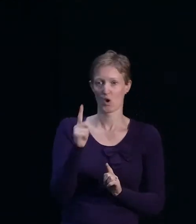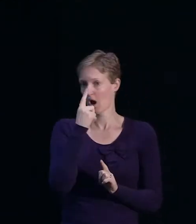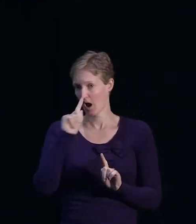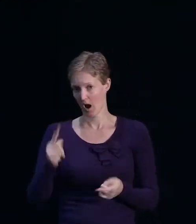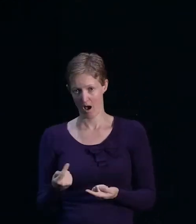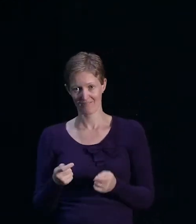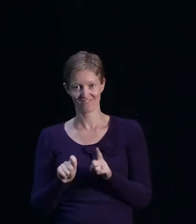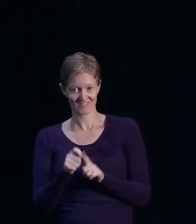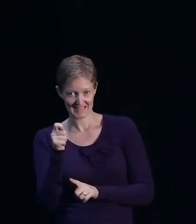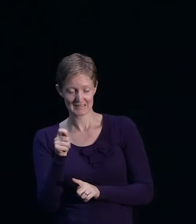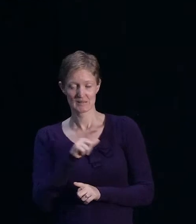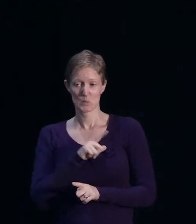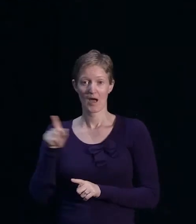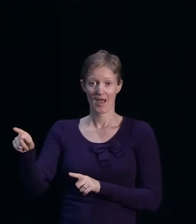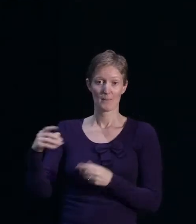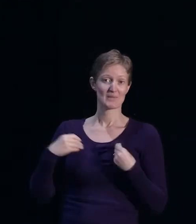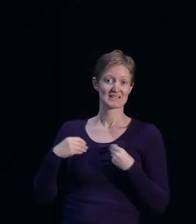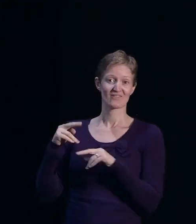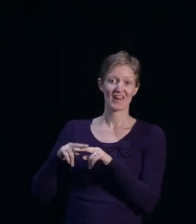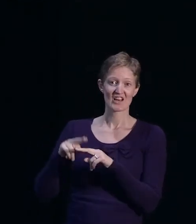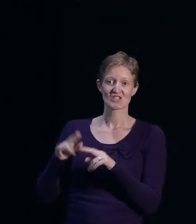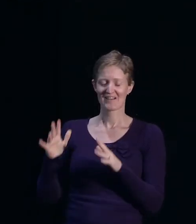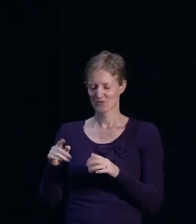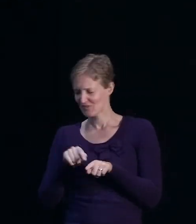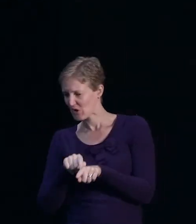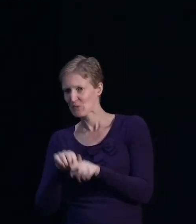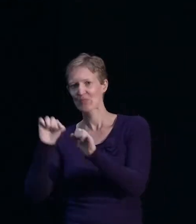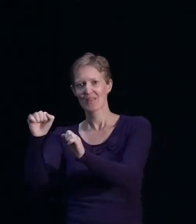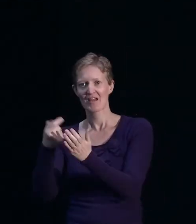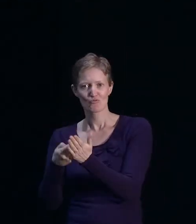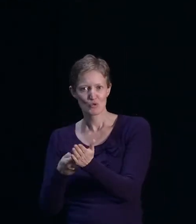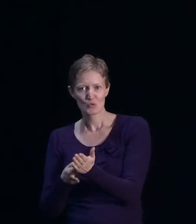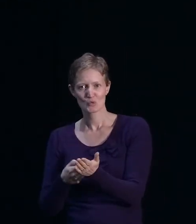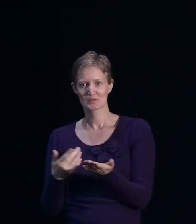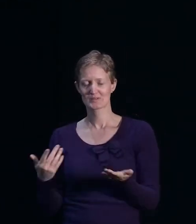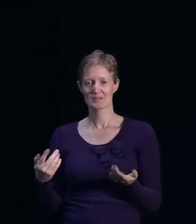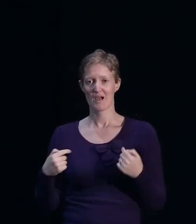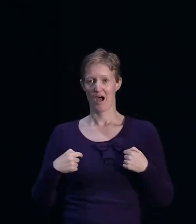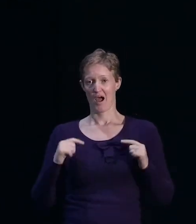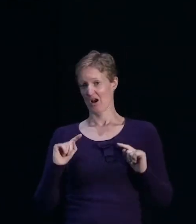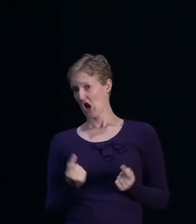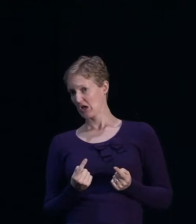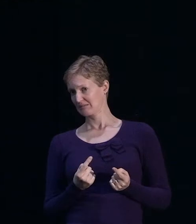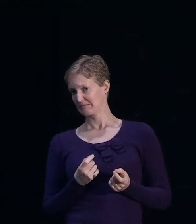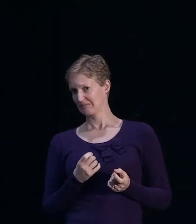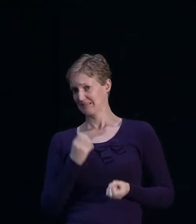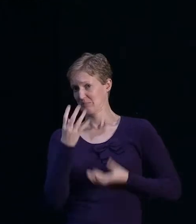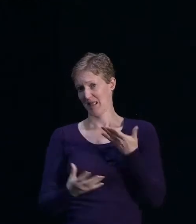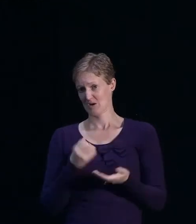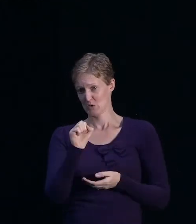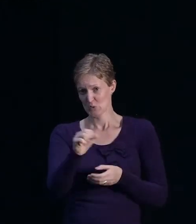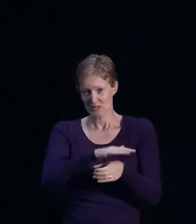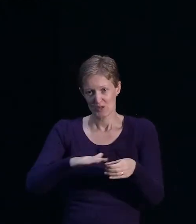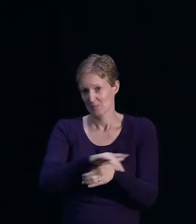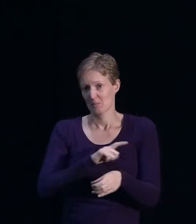around what has to be repaired and put back the same and things like that. So it's hard for me to make too much comment without knowing the specifics of your